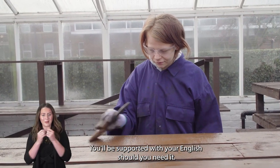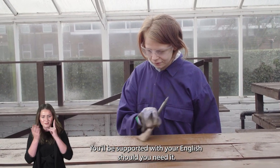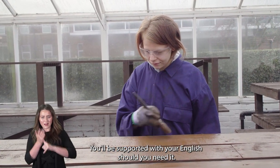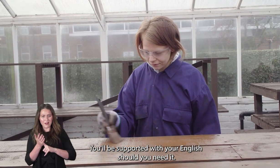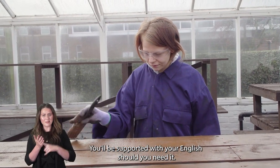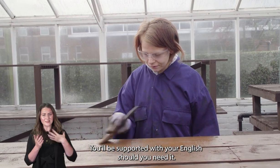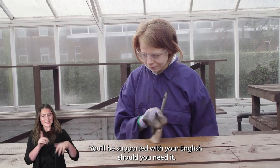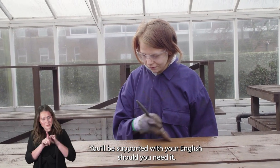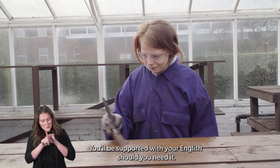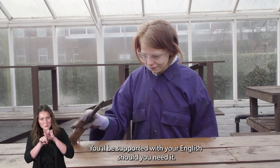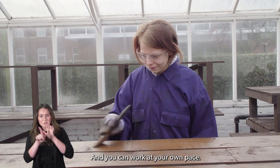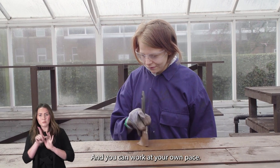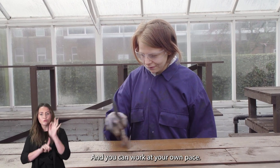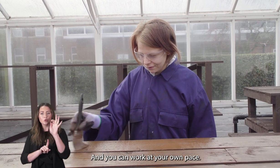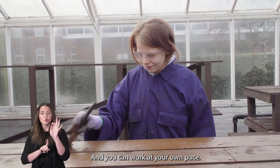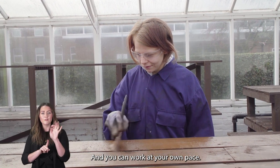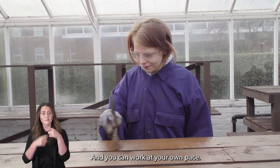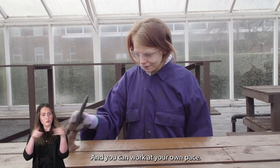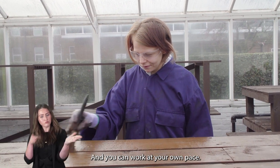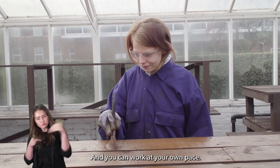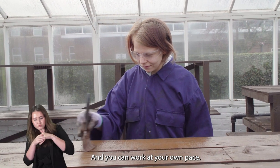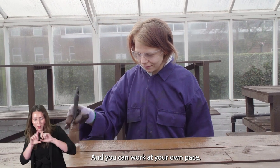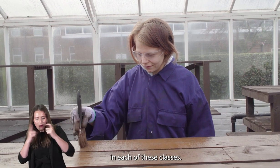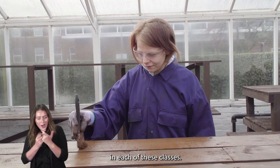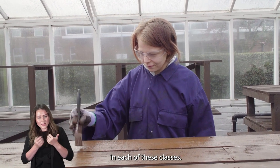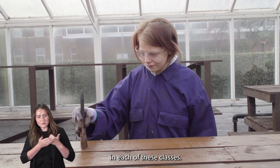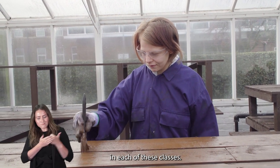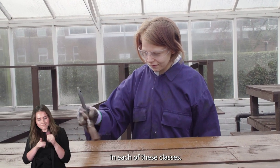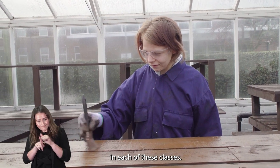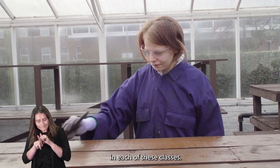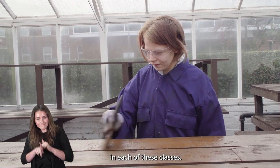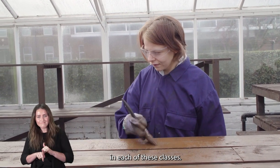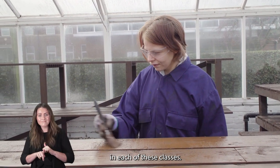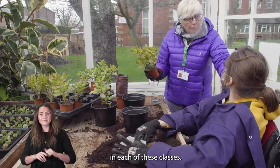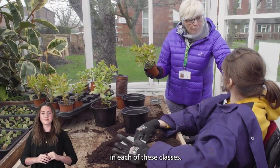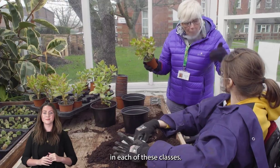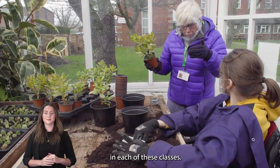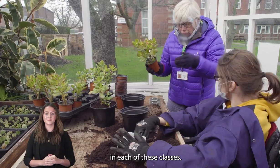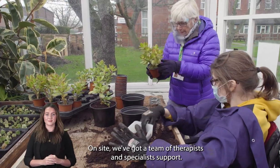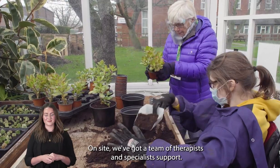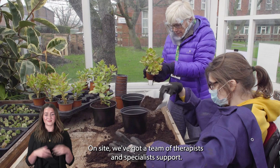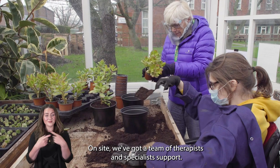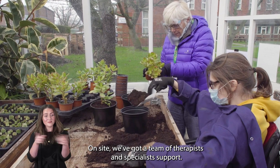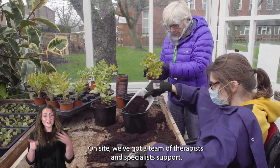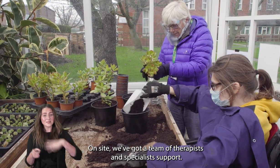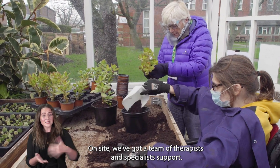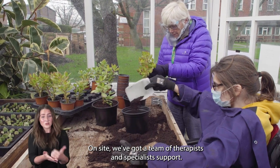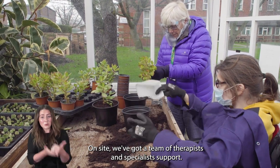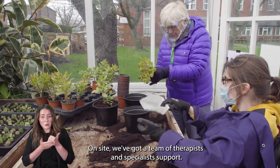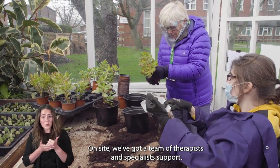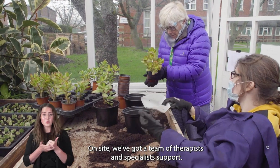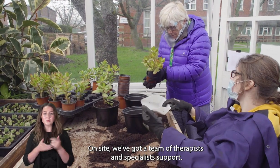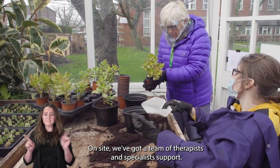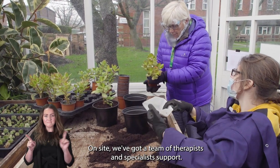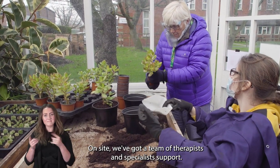with your English should you need it and you can work at your own pace in each of these classes. On site we've got a team